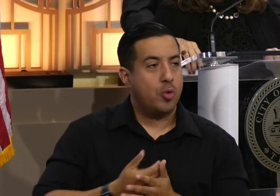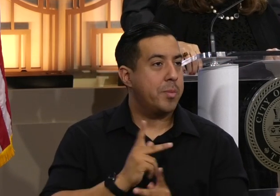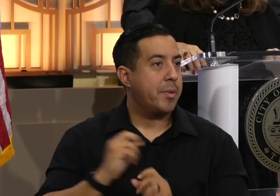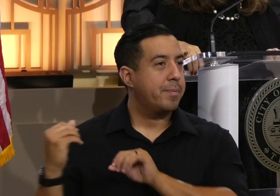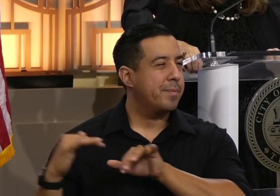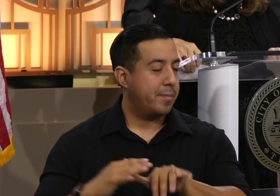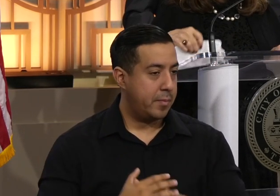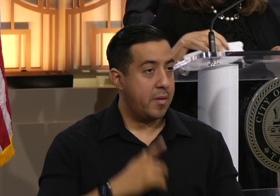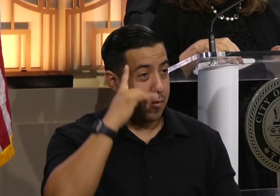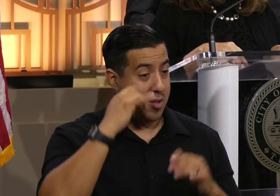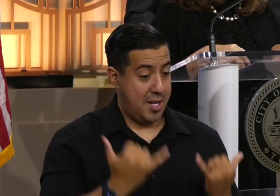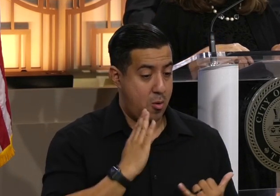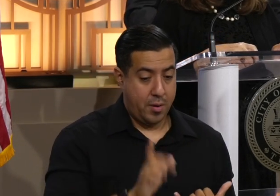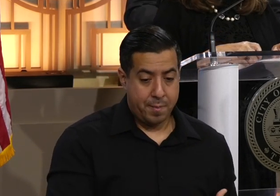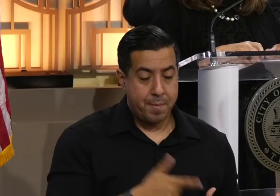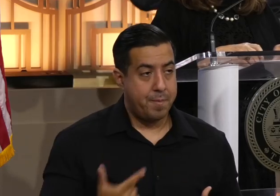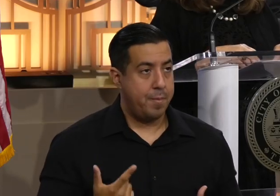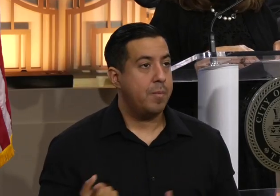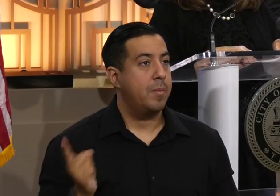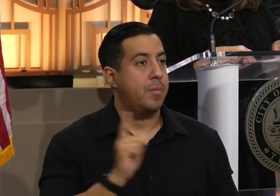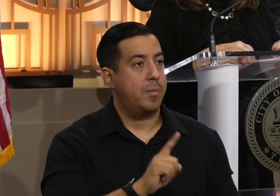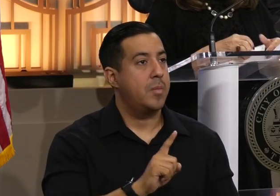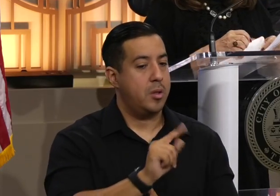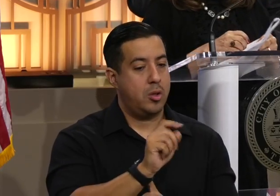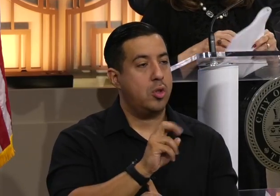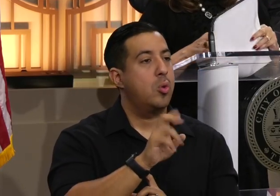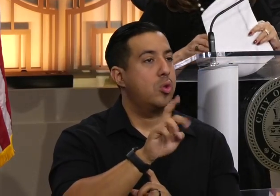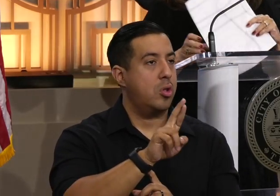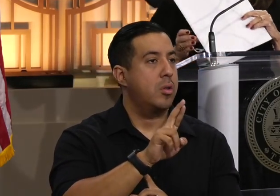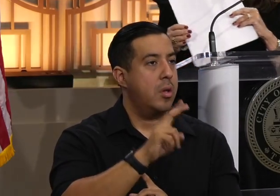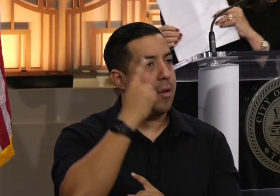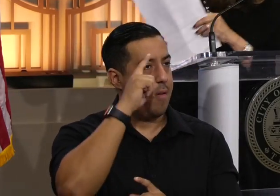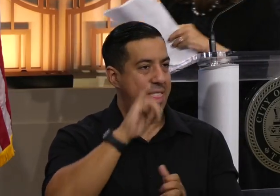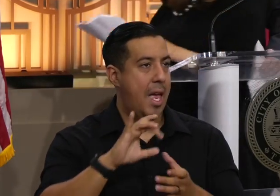So for now, I'll turn the podium over to my colleague, Daniel Stoker, from the Alliance.